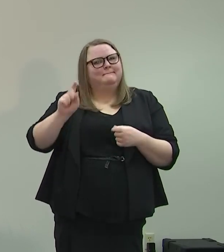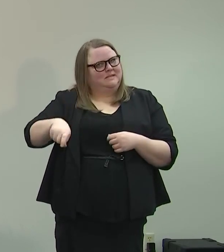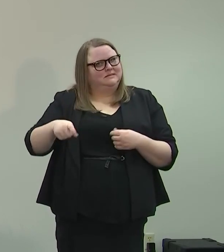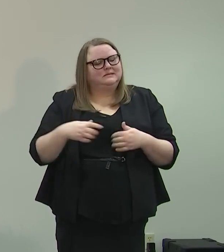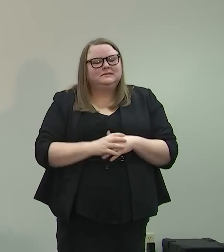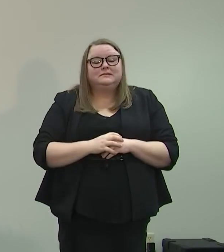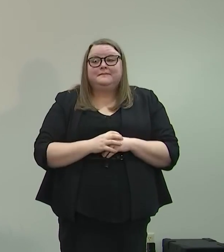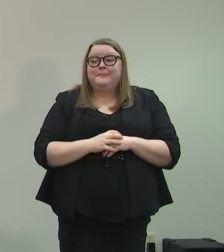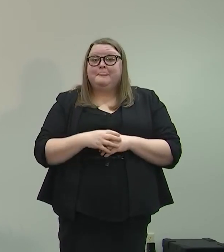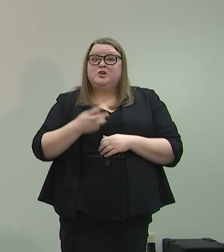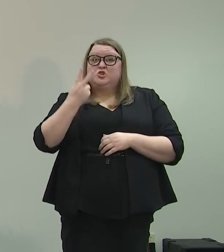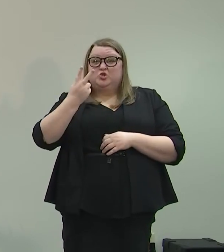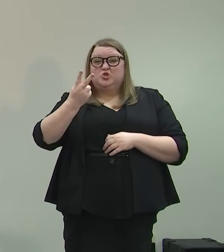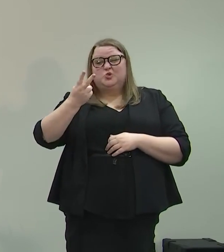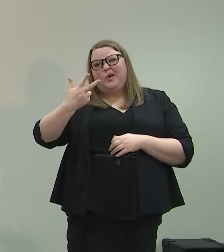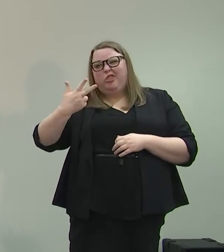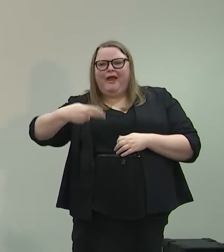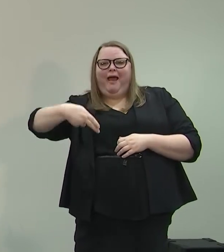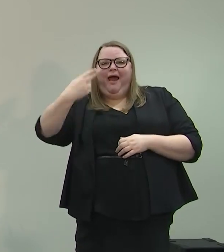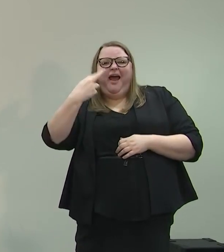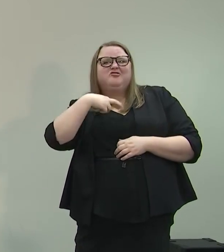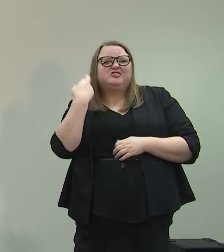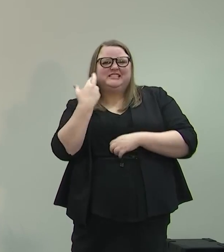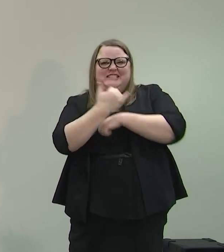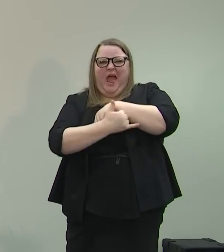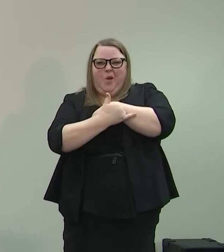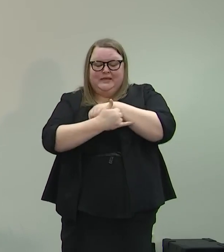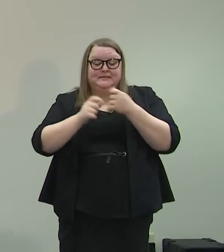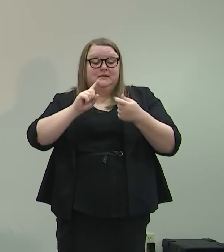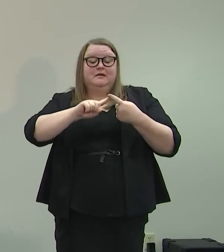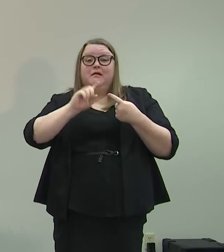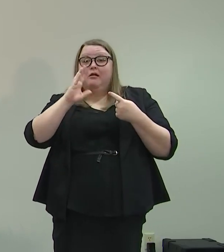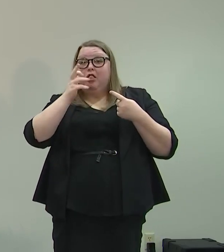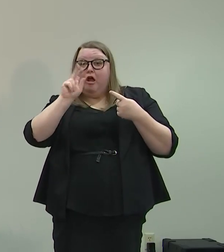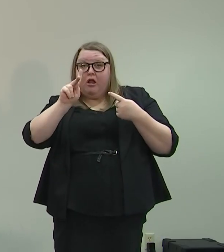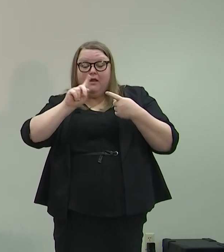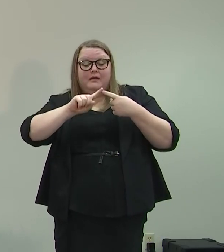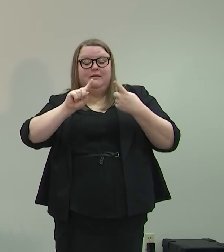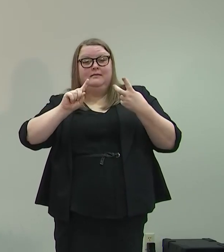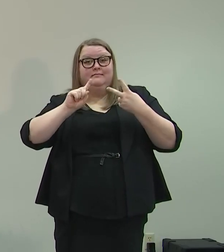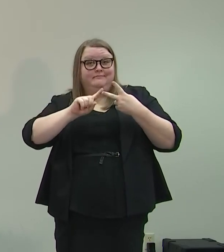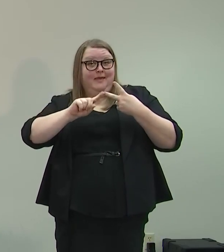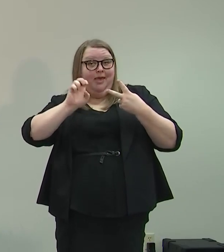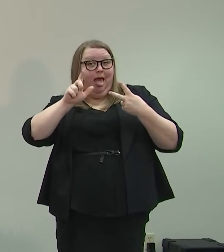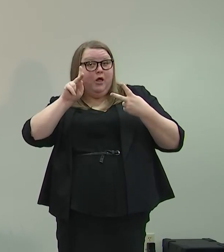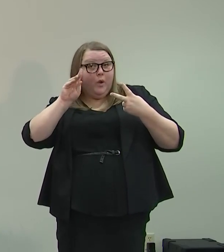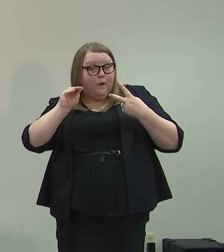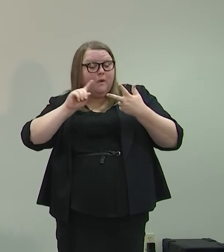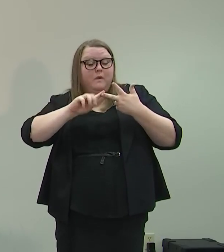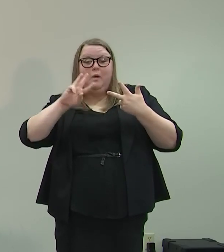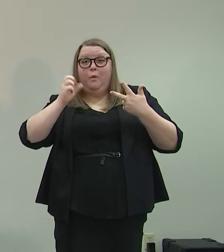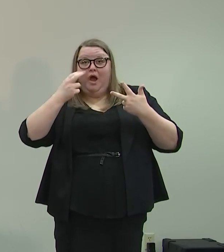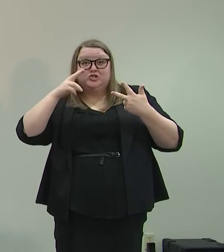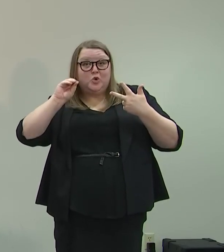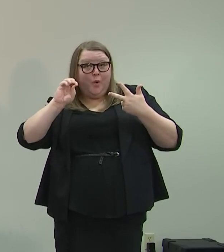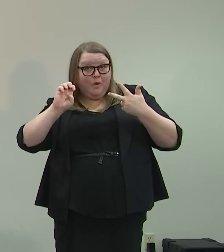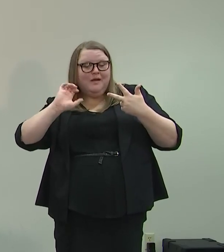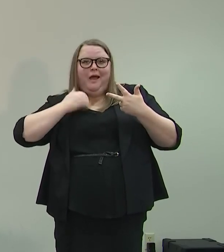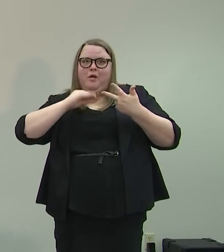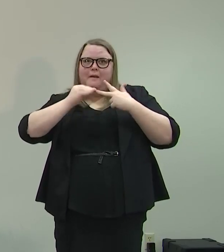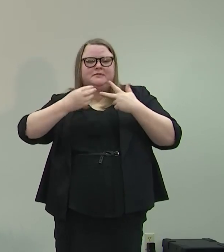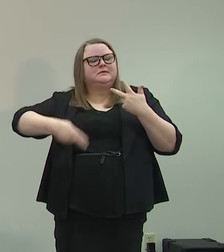our two high-risk counties, three high-risk counties, Clark, Elko, and Washoe, our numbers are still extremely high.